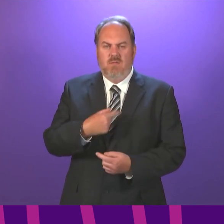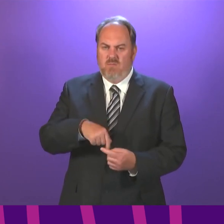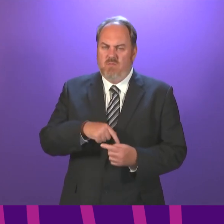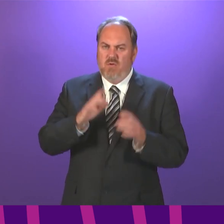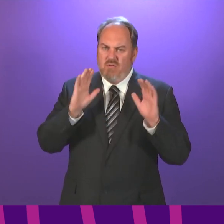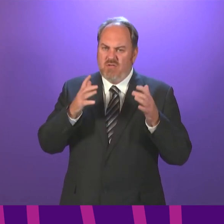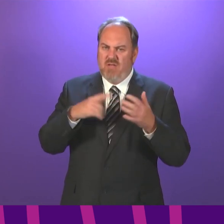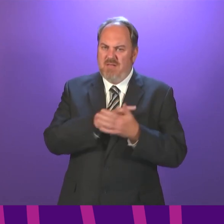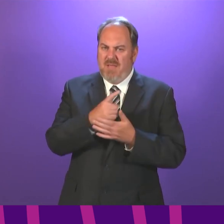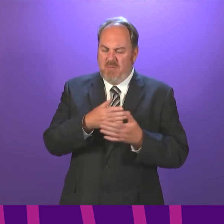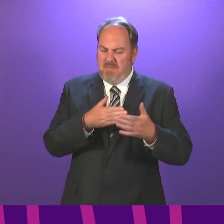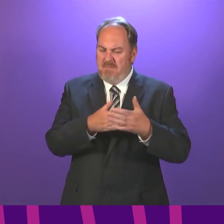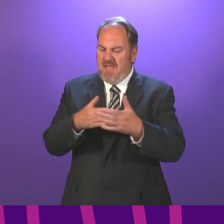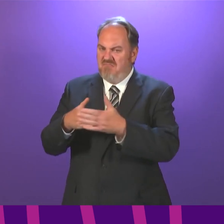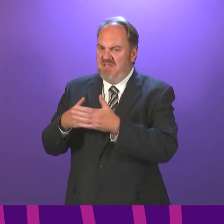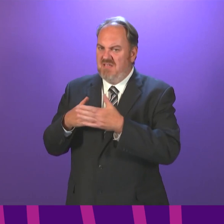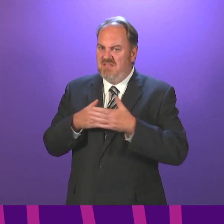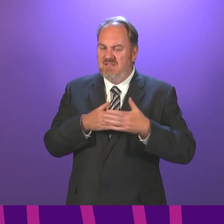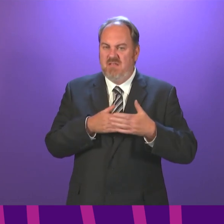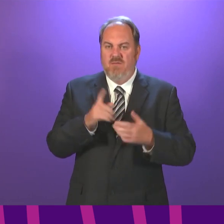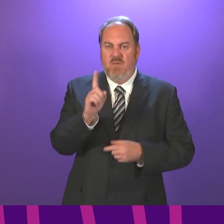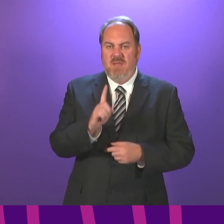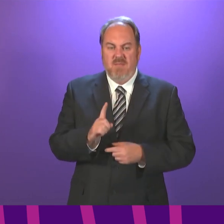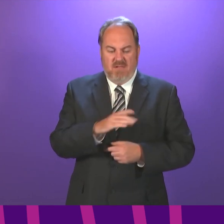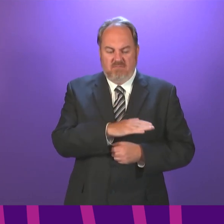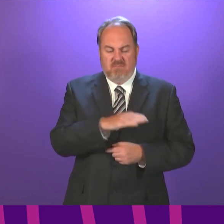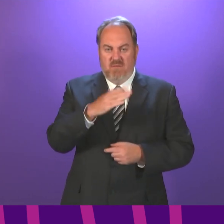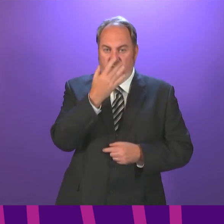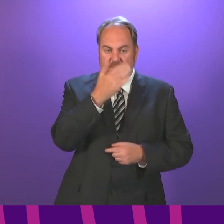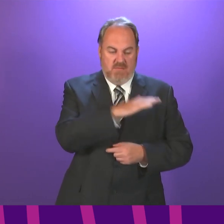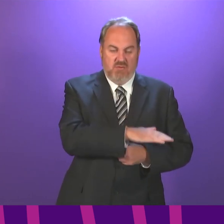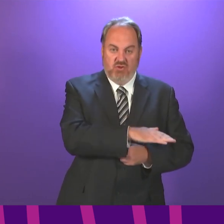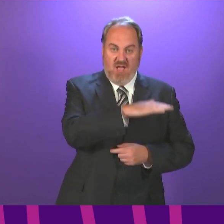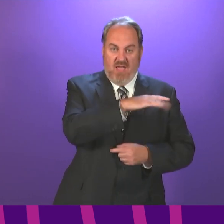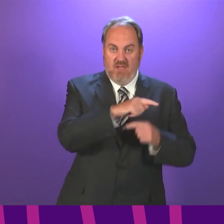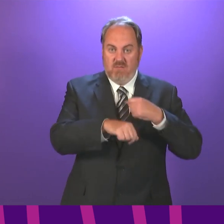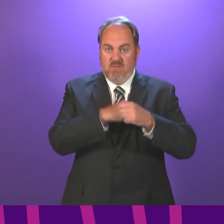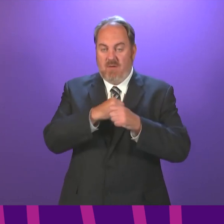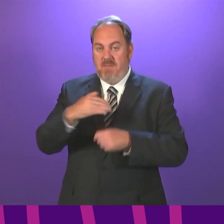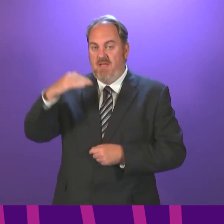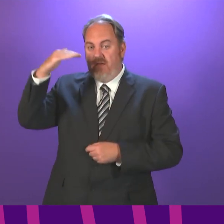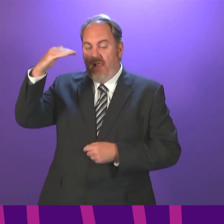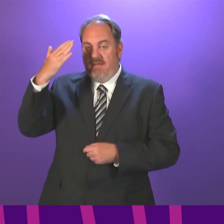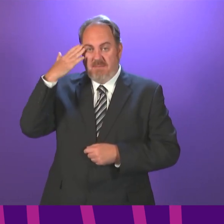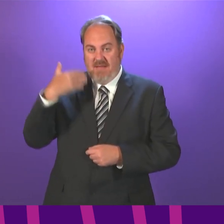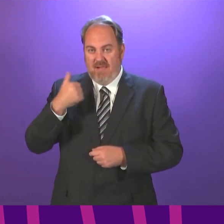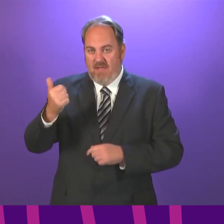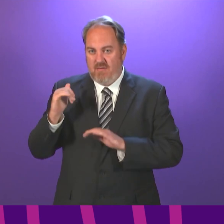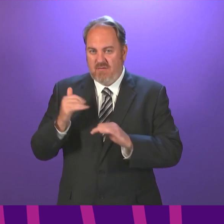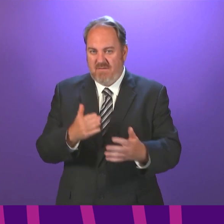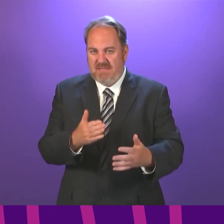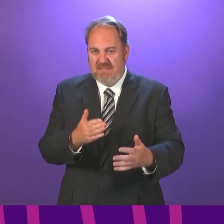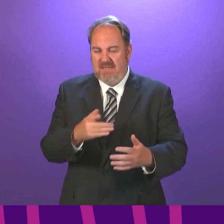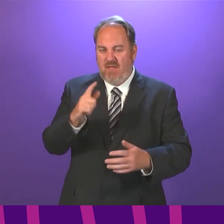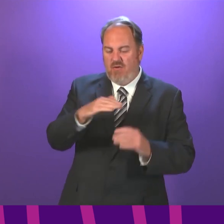over the barriers faced by some people transitioning from child to adult mental health services. Some of the barriers include outdated